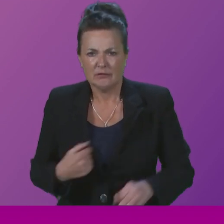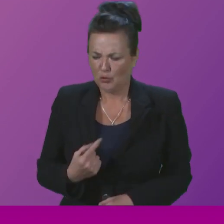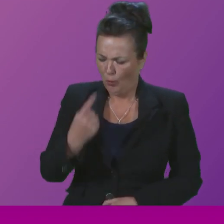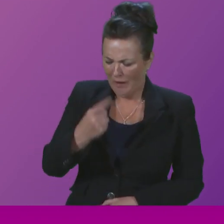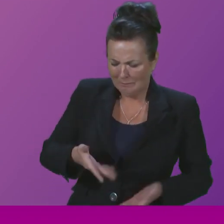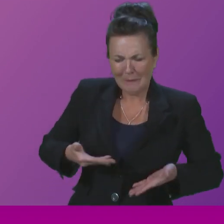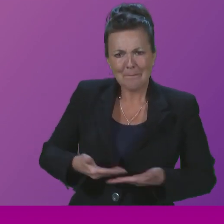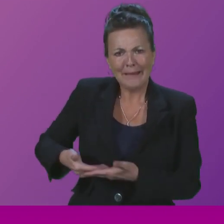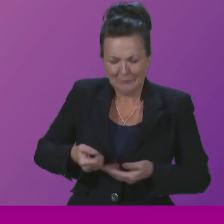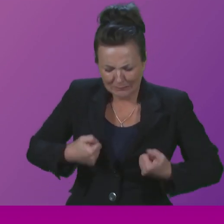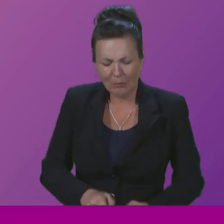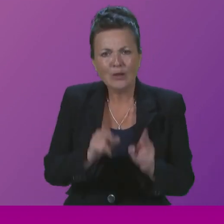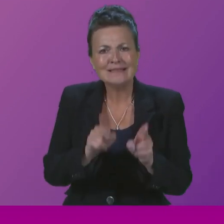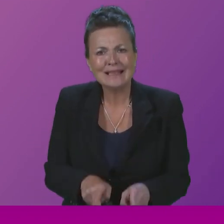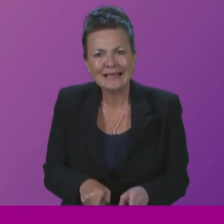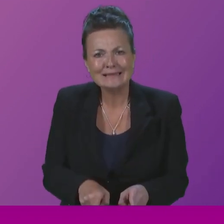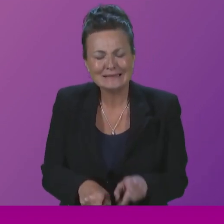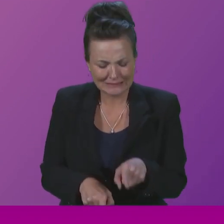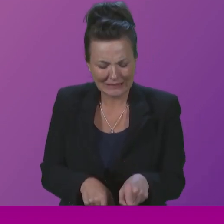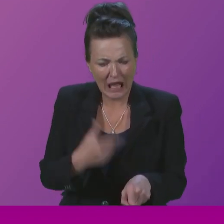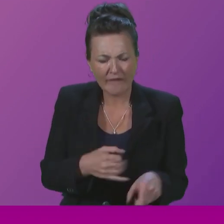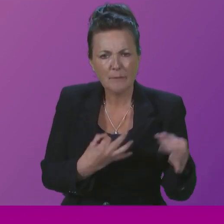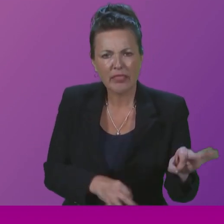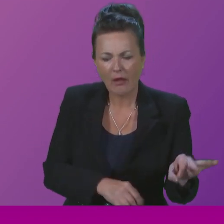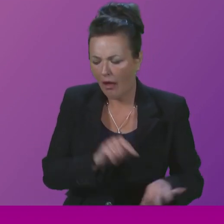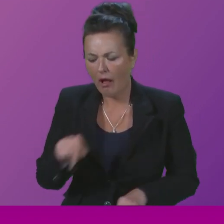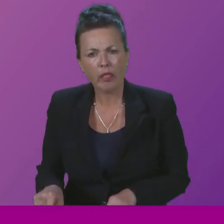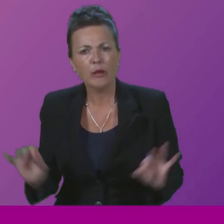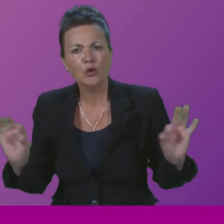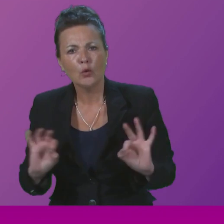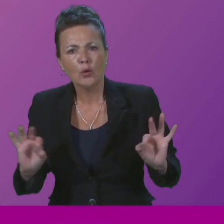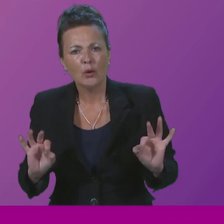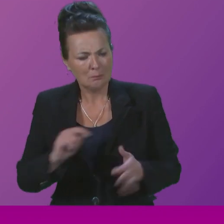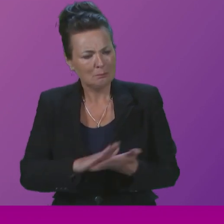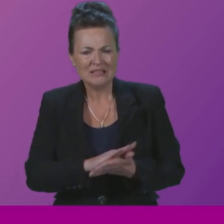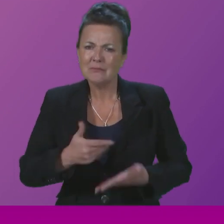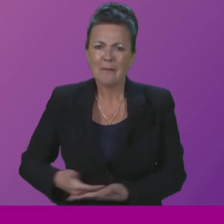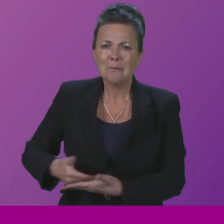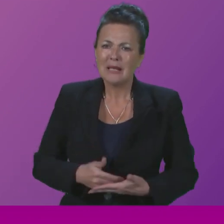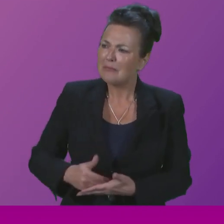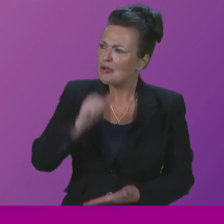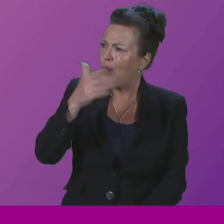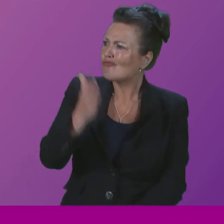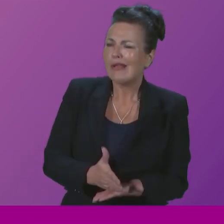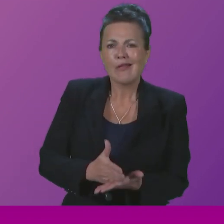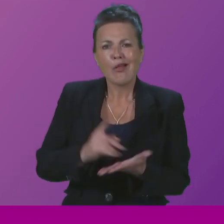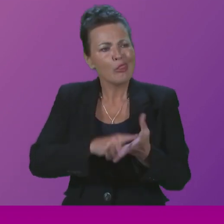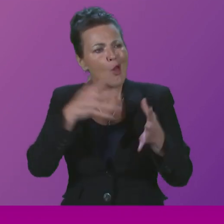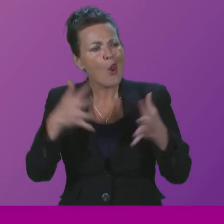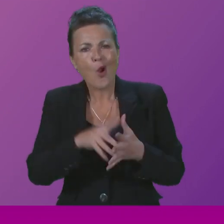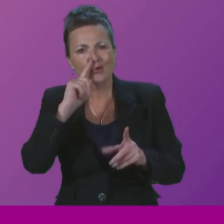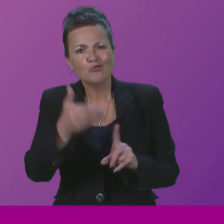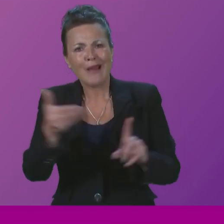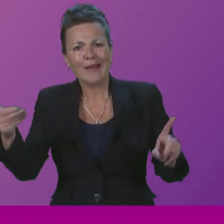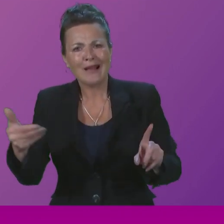does not. My daughter does not exist in the eyes of the law and it breaks my heart every single day. I've